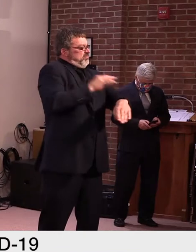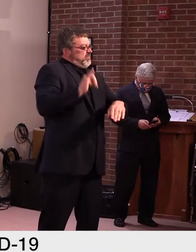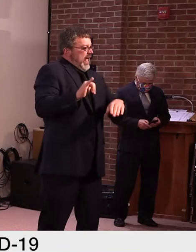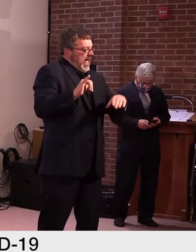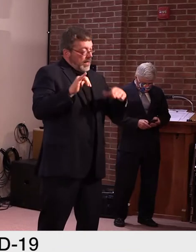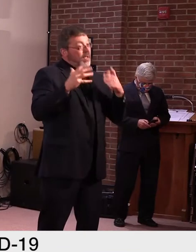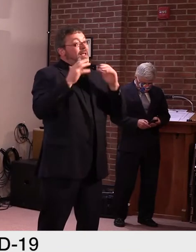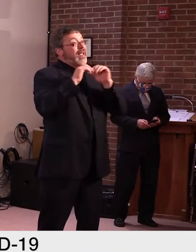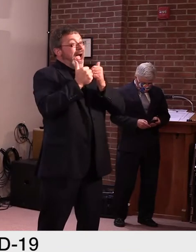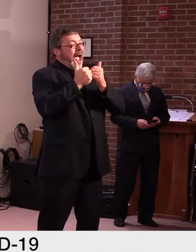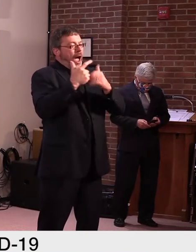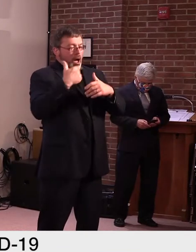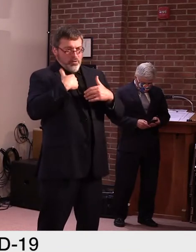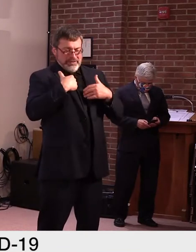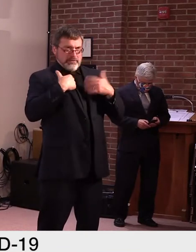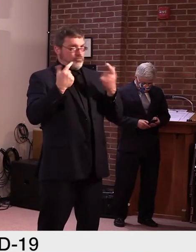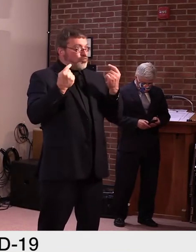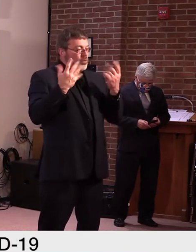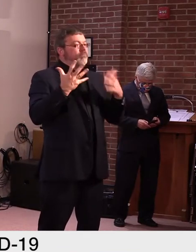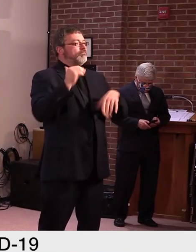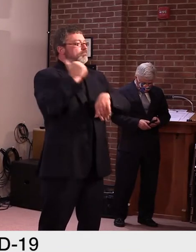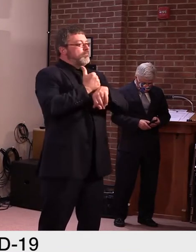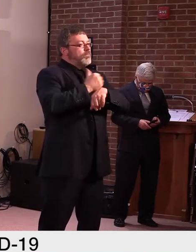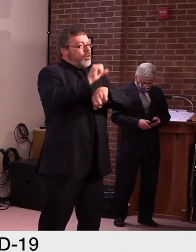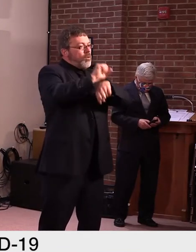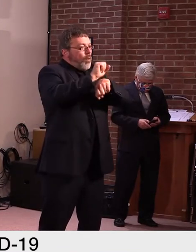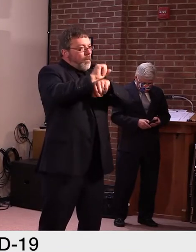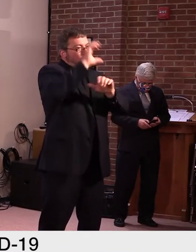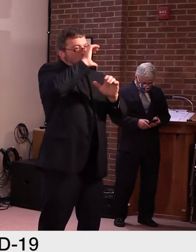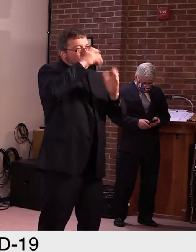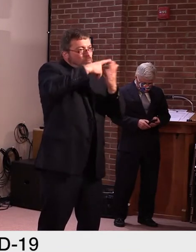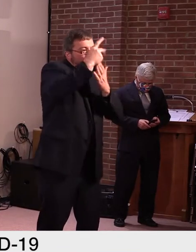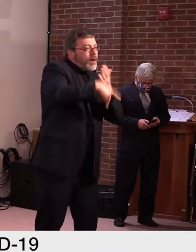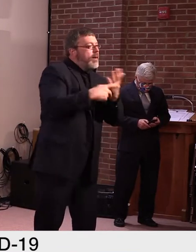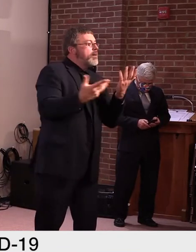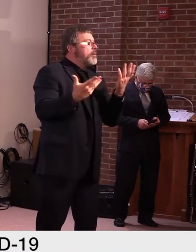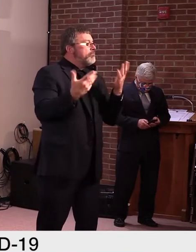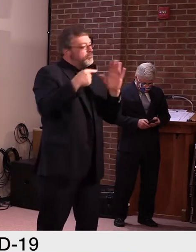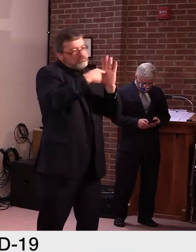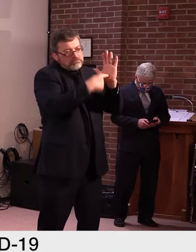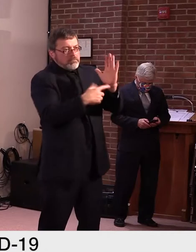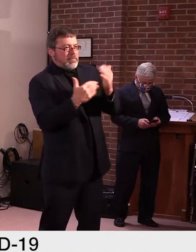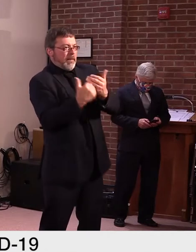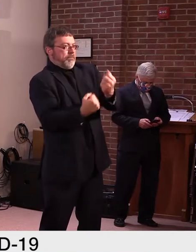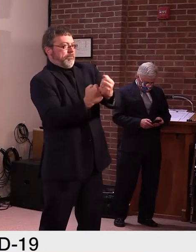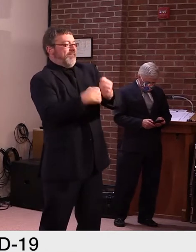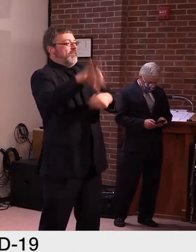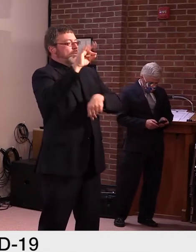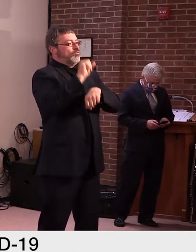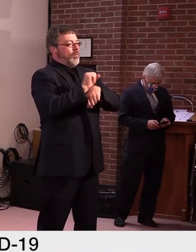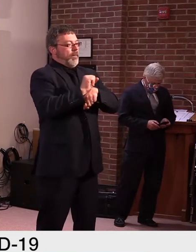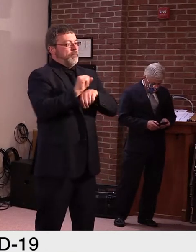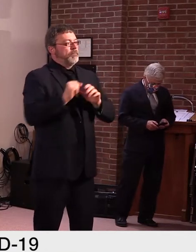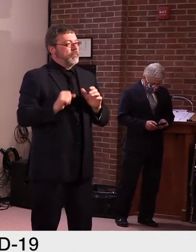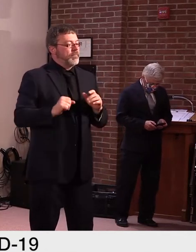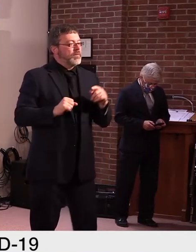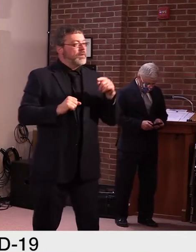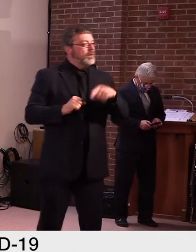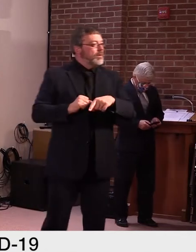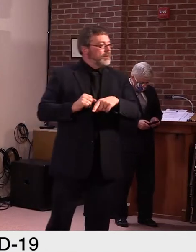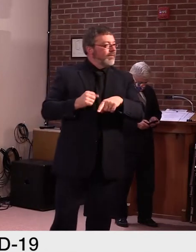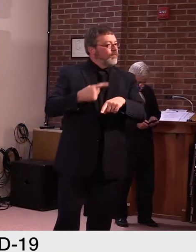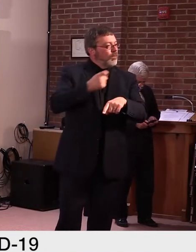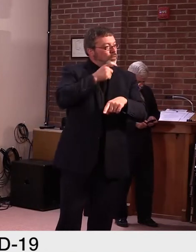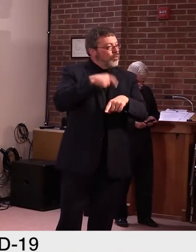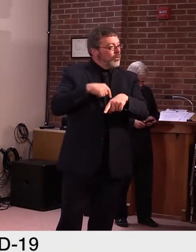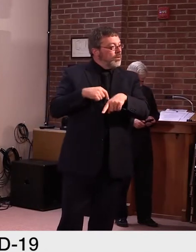programs within the next, uh, two, three months. Uh, a reader sent a, uh, screen cap of, uh, progressive